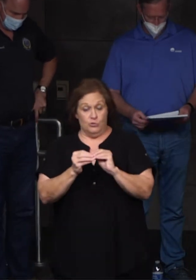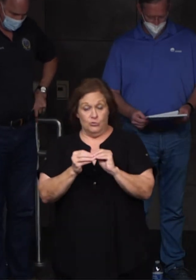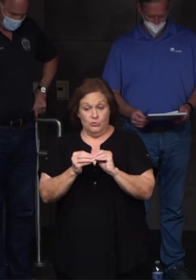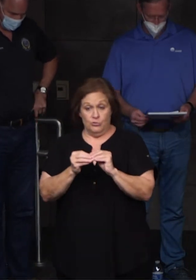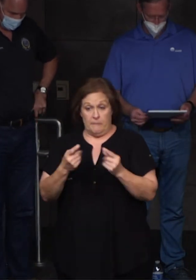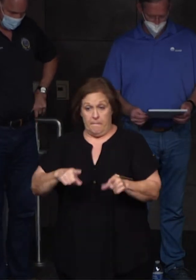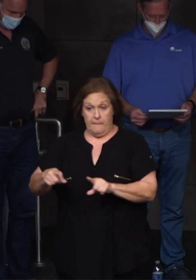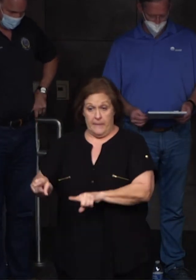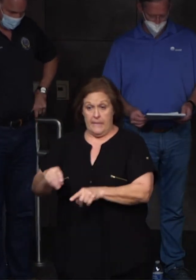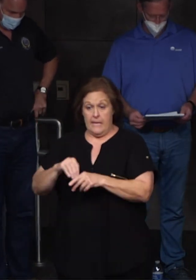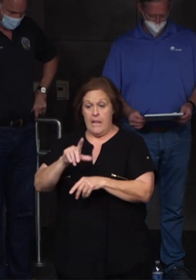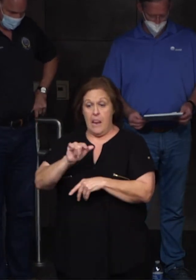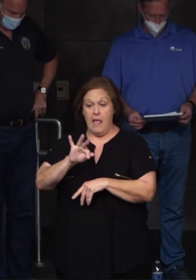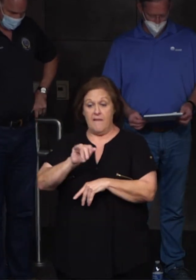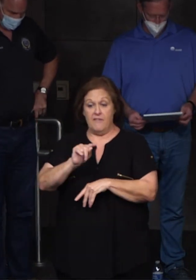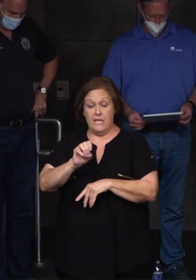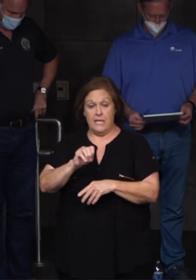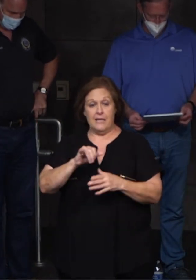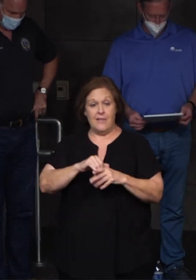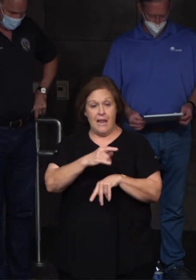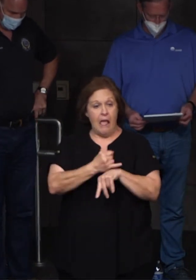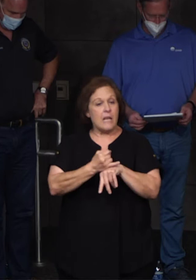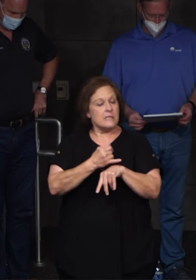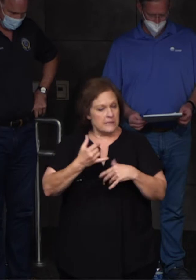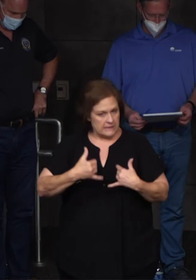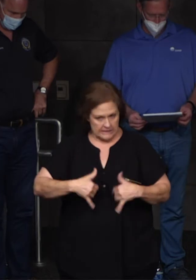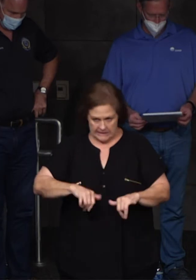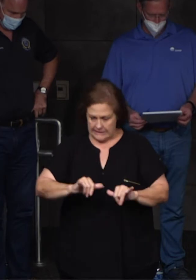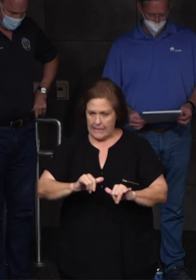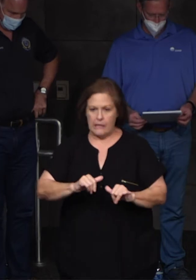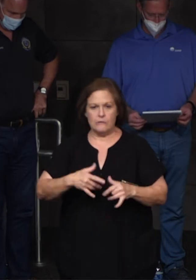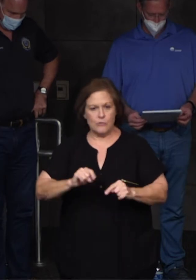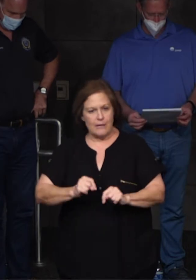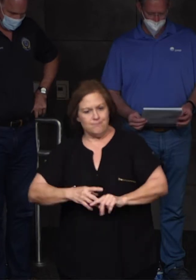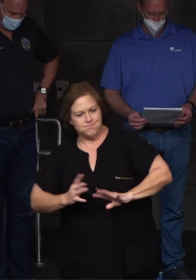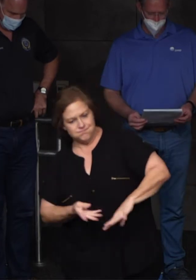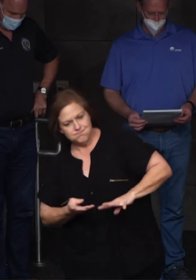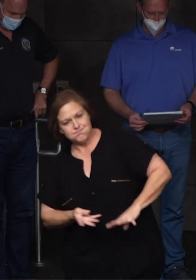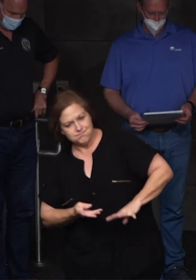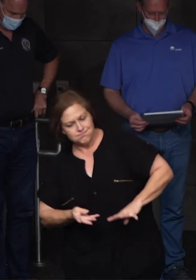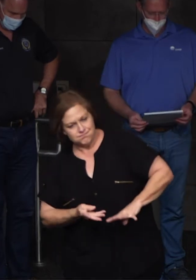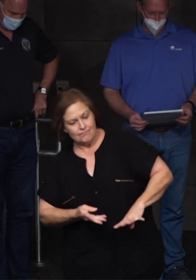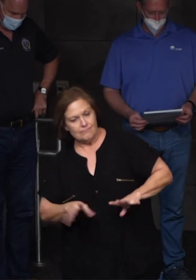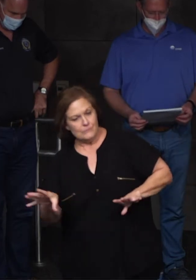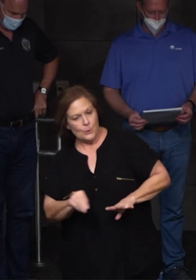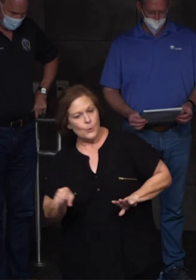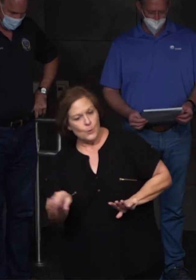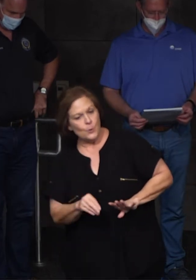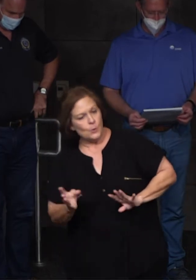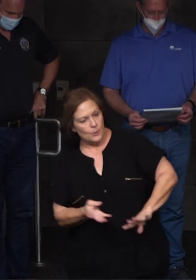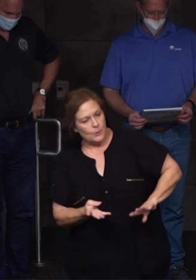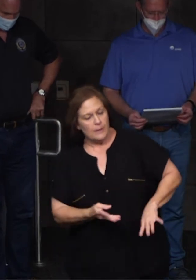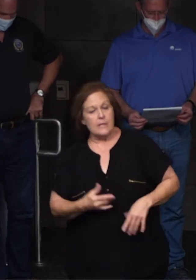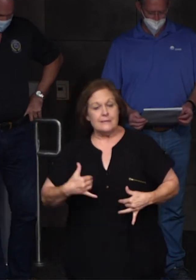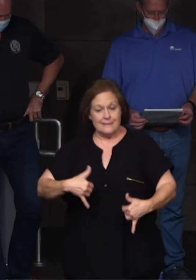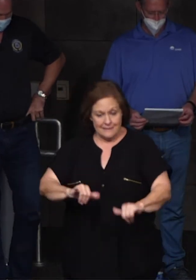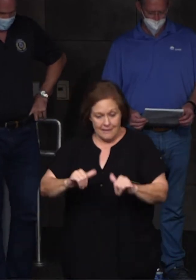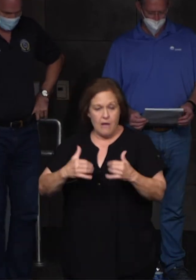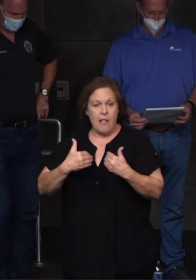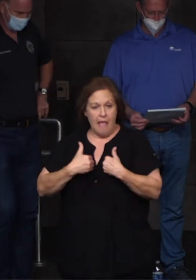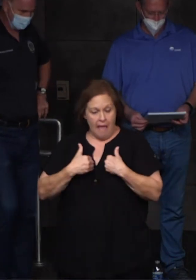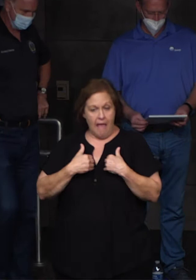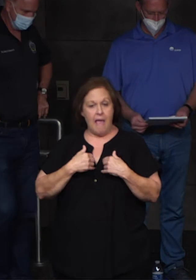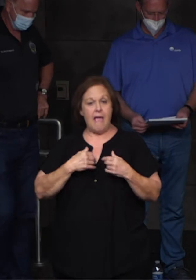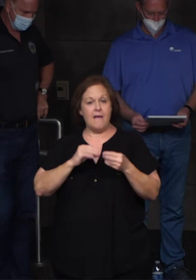on in Lafitte. The island is still being dewatered with pumps. There are supplies that we will be able to construct a